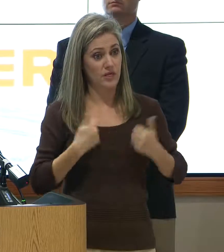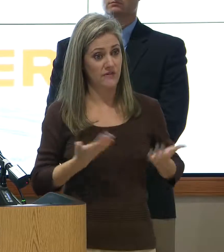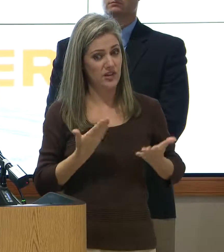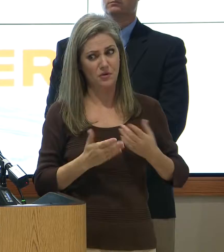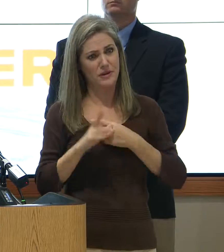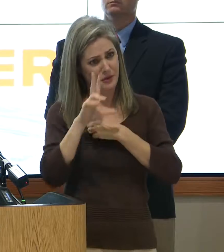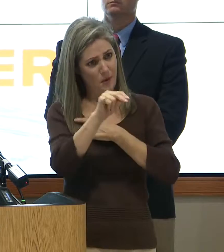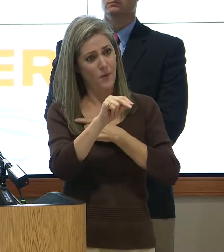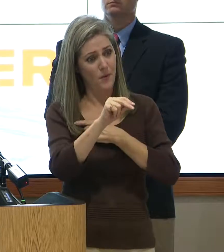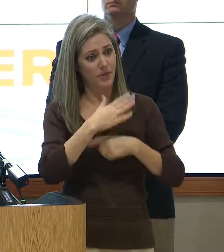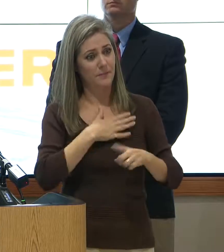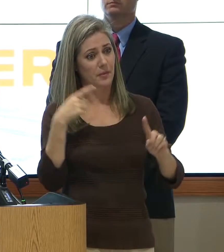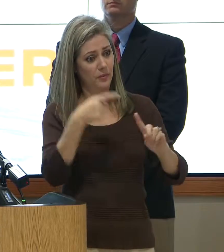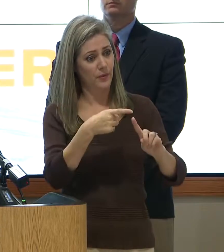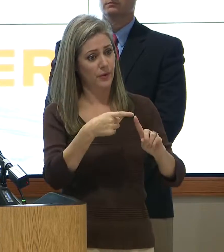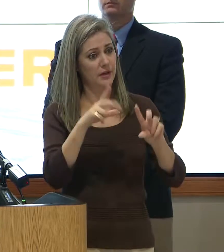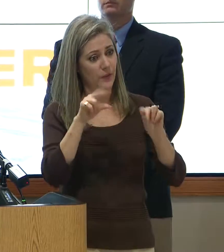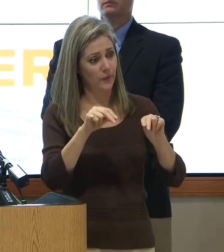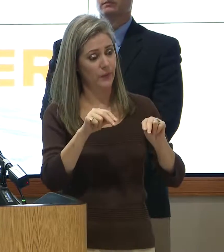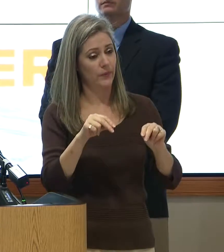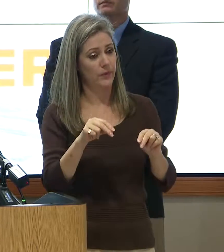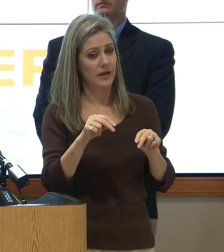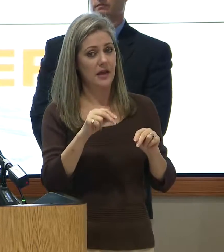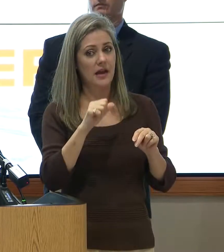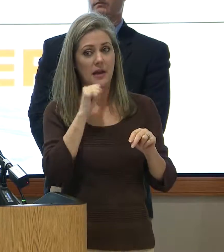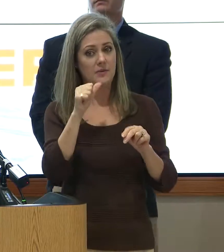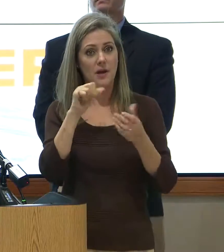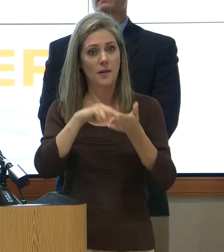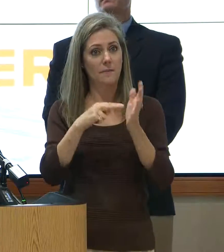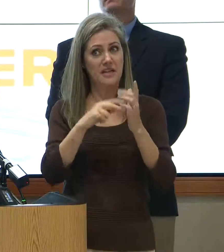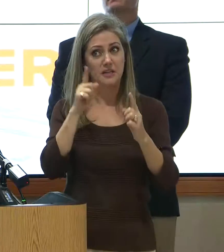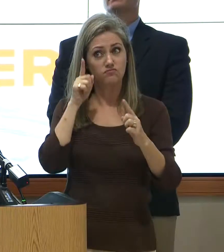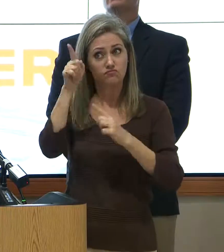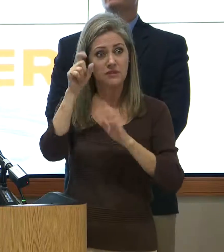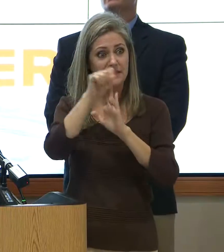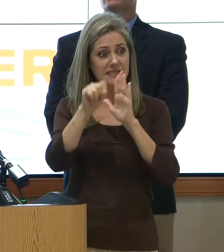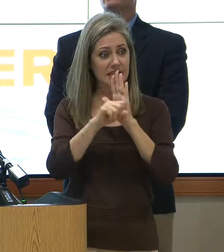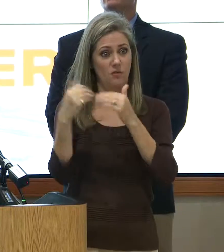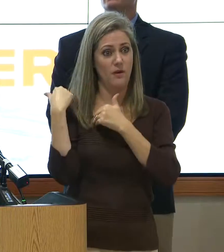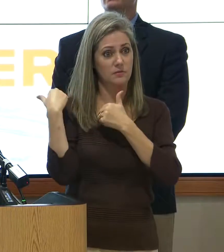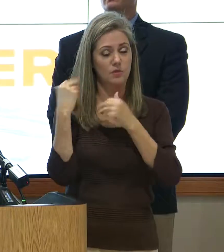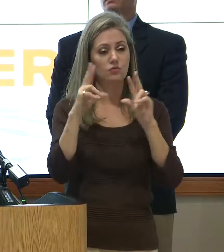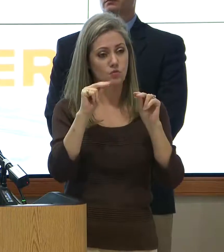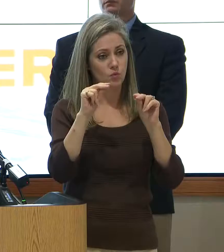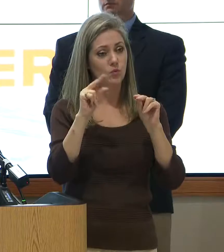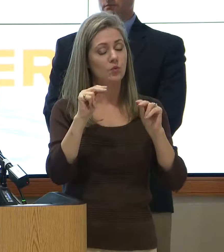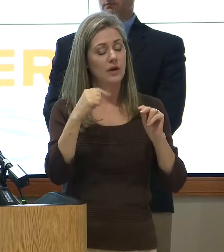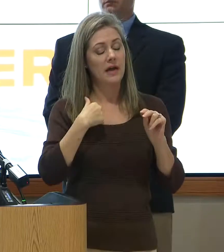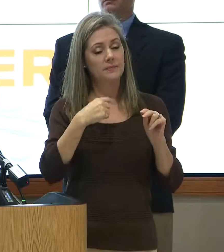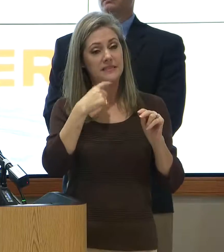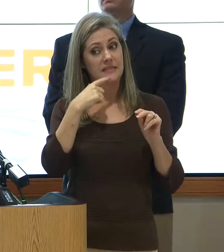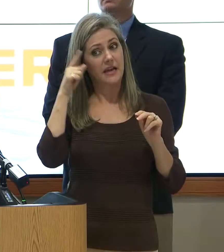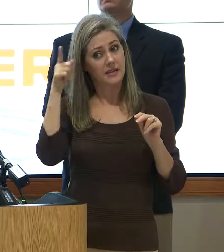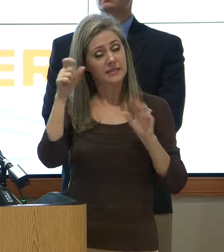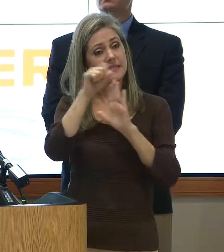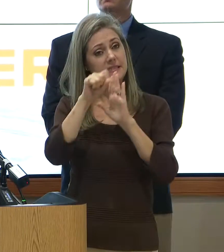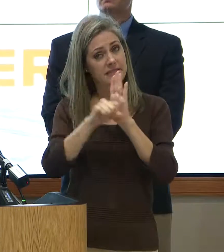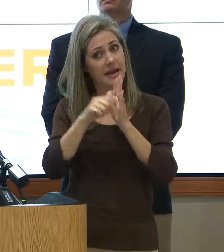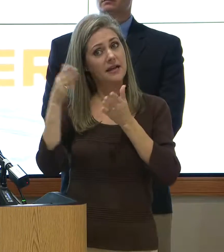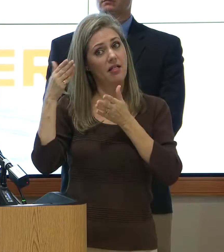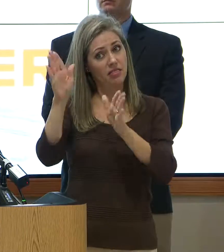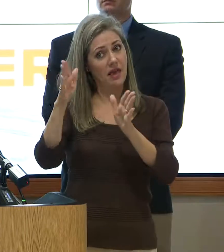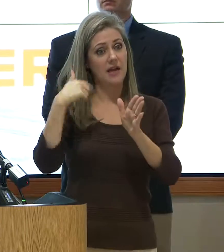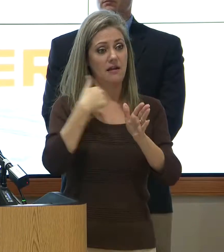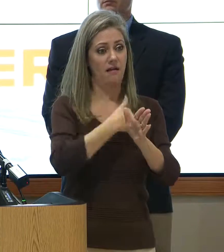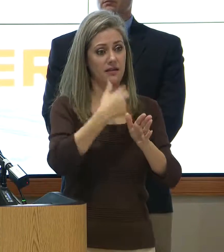And that's our whole point. And I'm not pointing to the state for accountability. I'm pointing to the state to say, let Harris